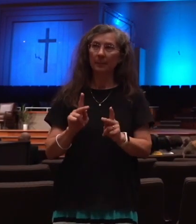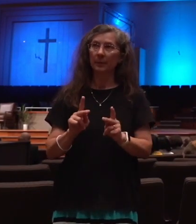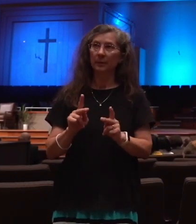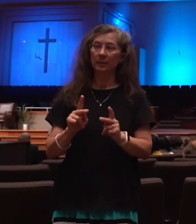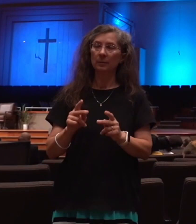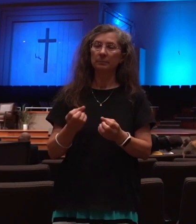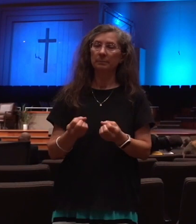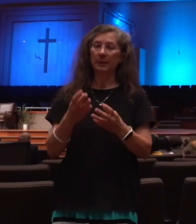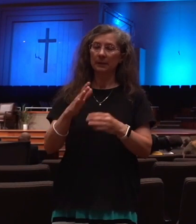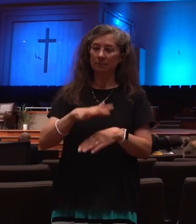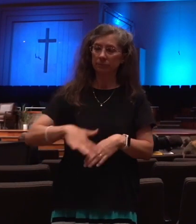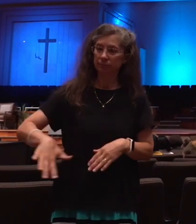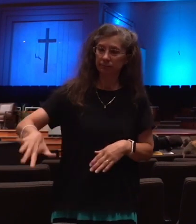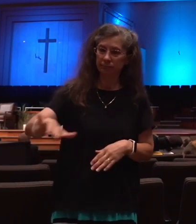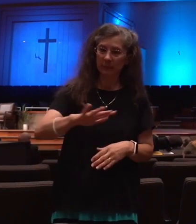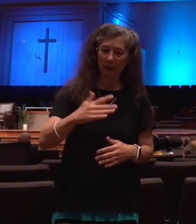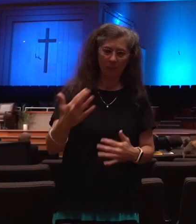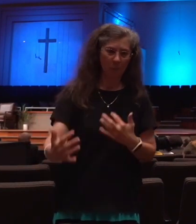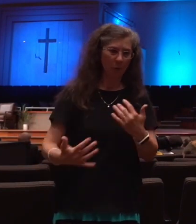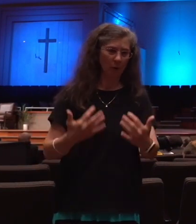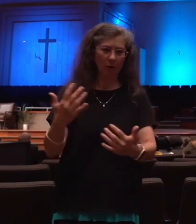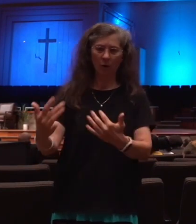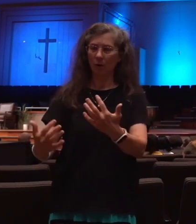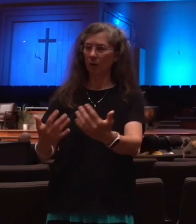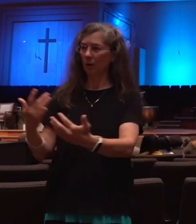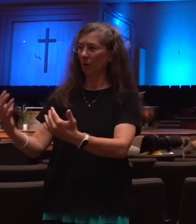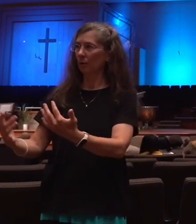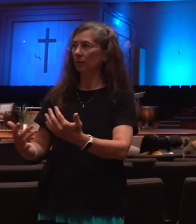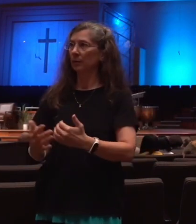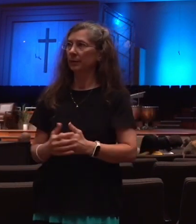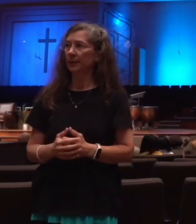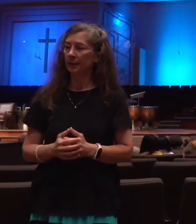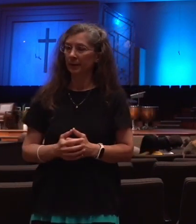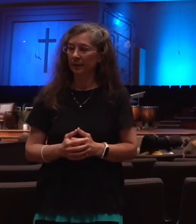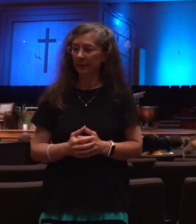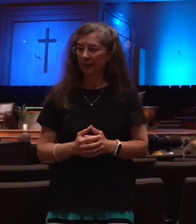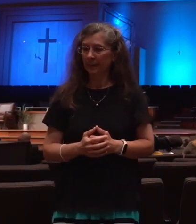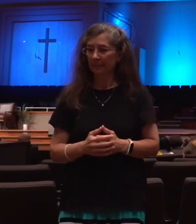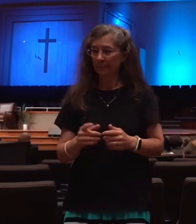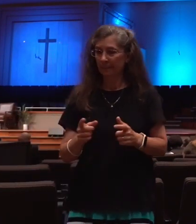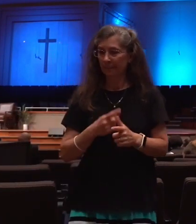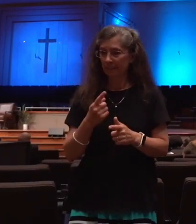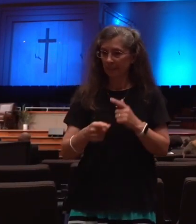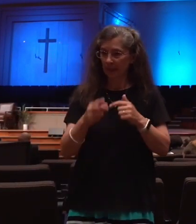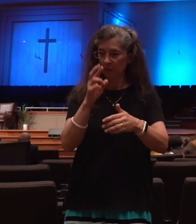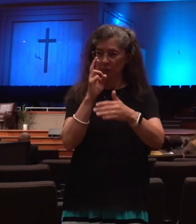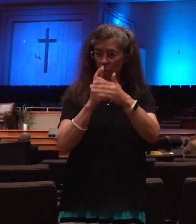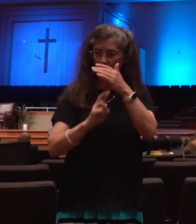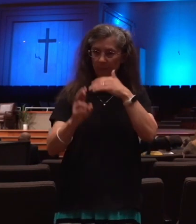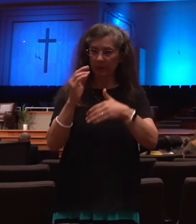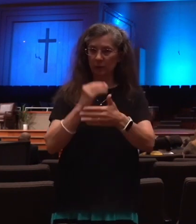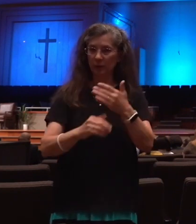Can you imagine that being worldwide? And then Revelation chapter 8, verses 8 and 9, it says,